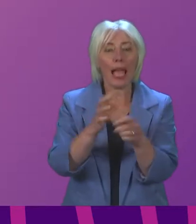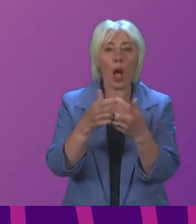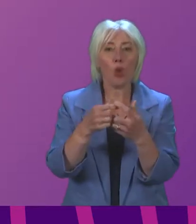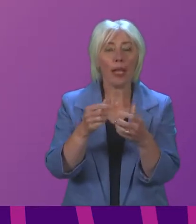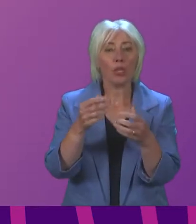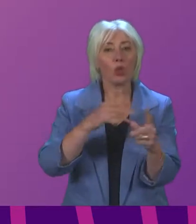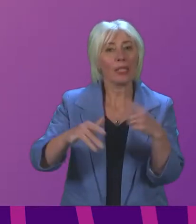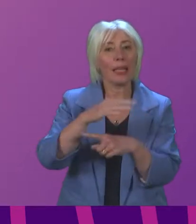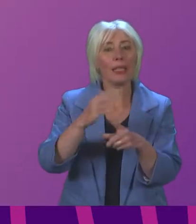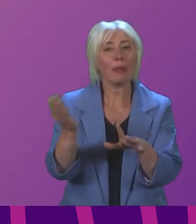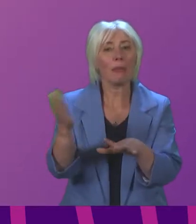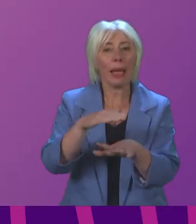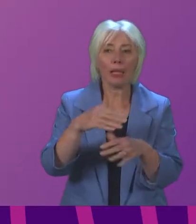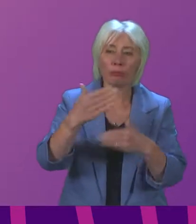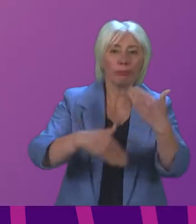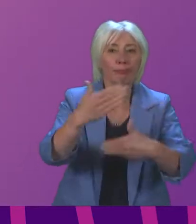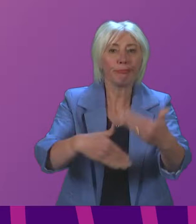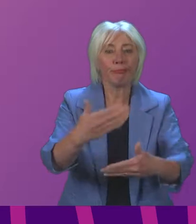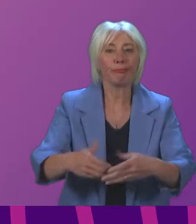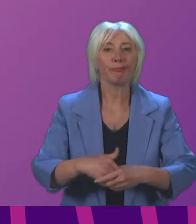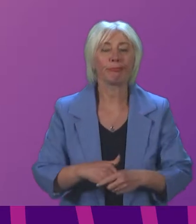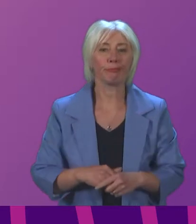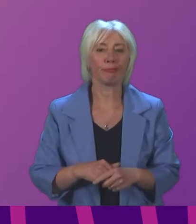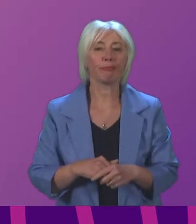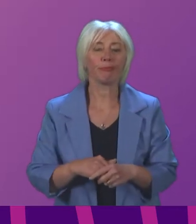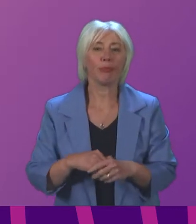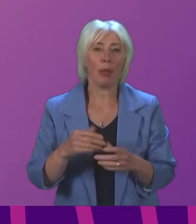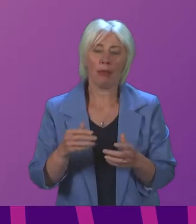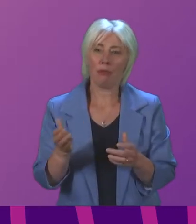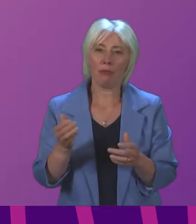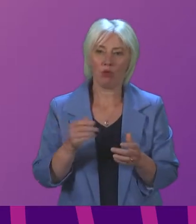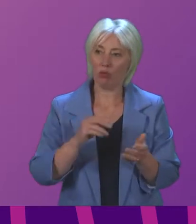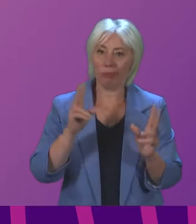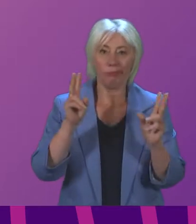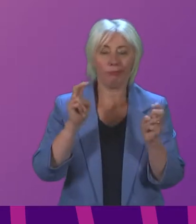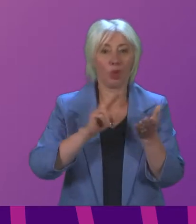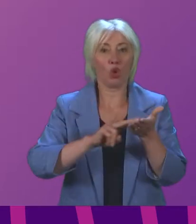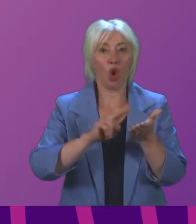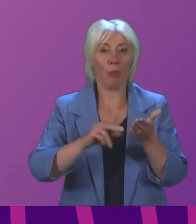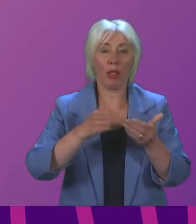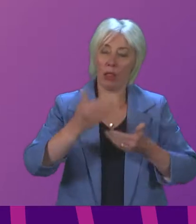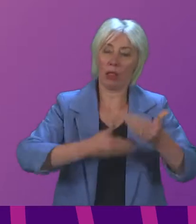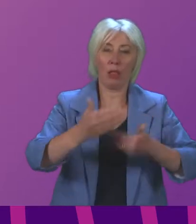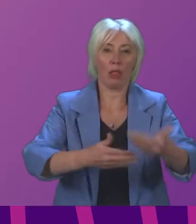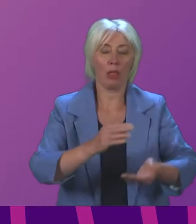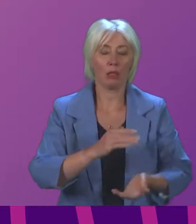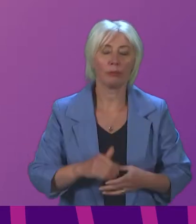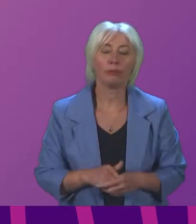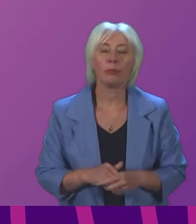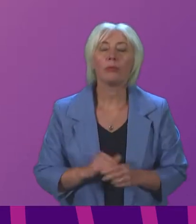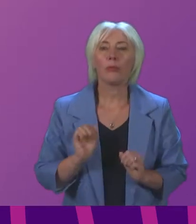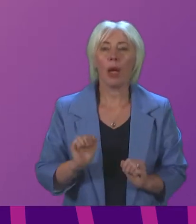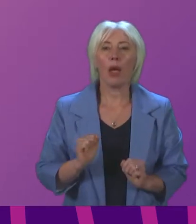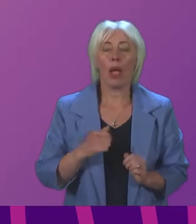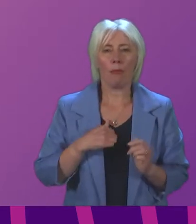to recover where it needs to recover and to get back to a more normal pattern of life In our private briefing this morning